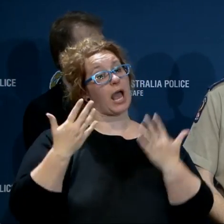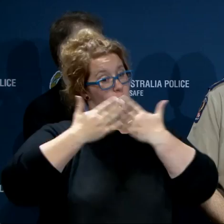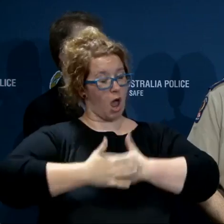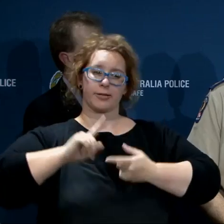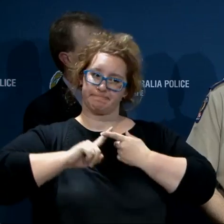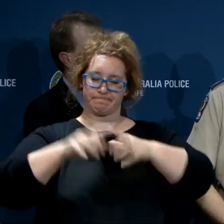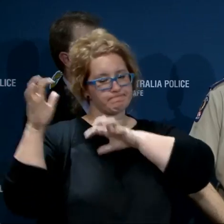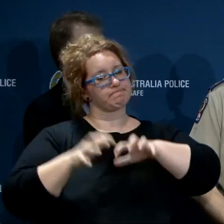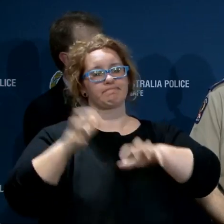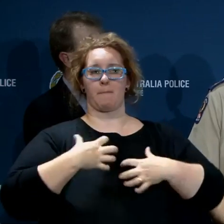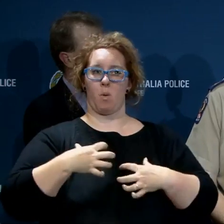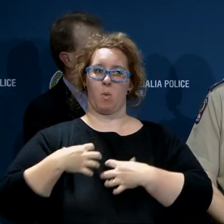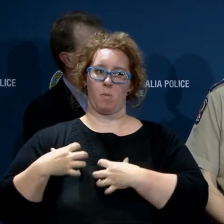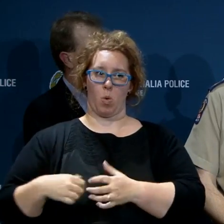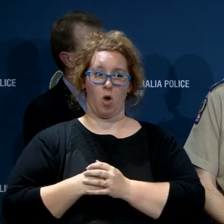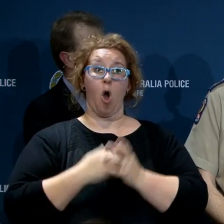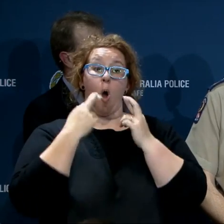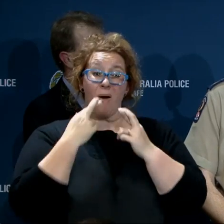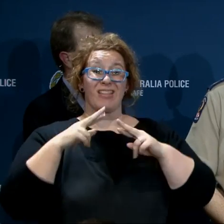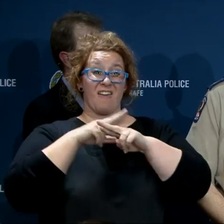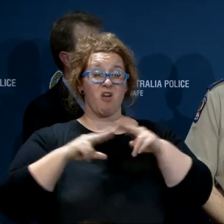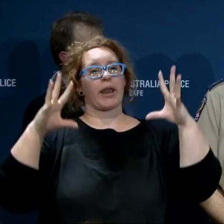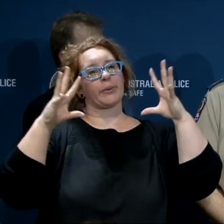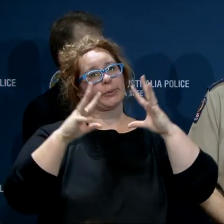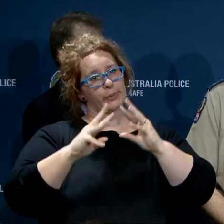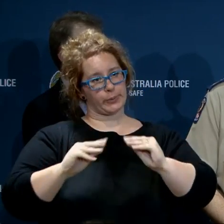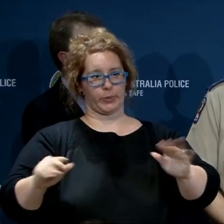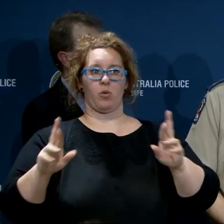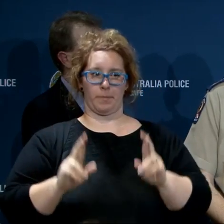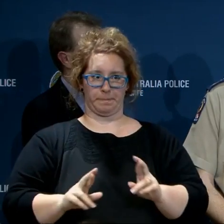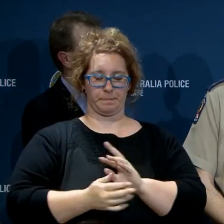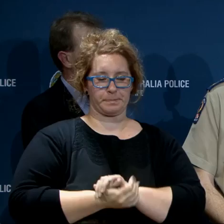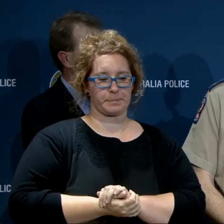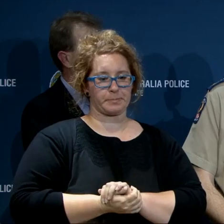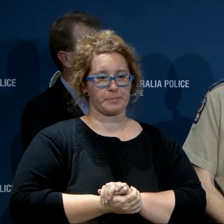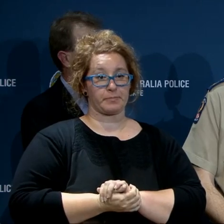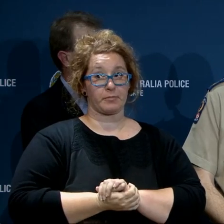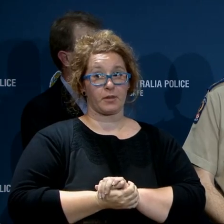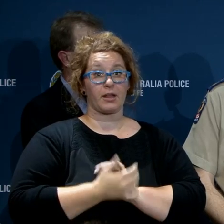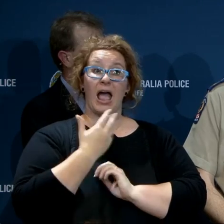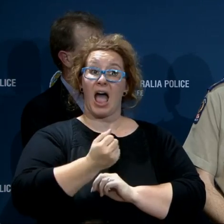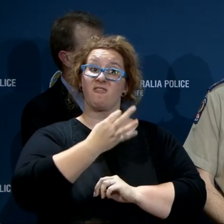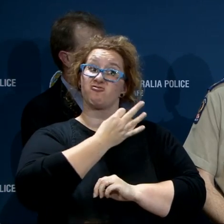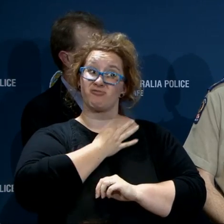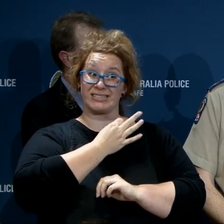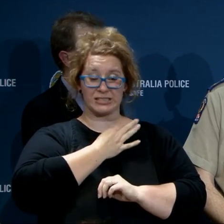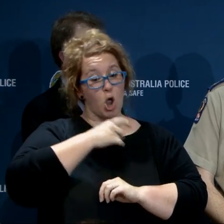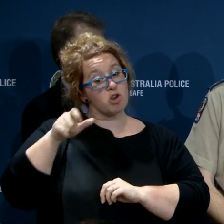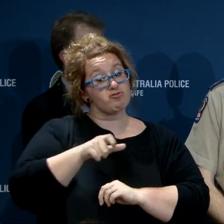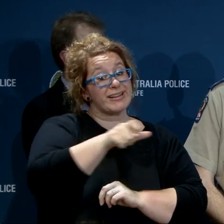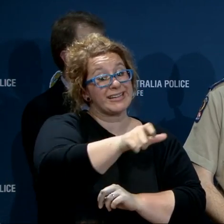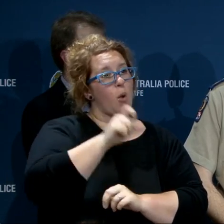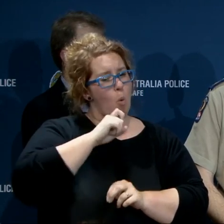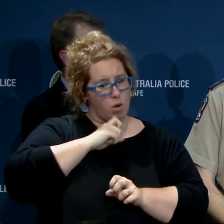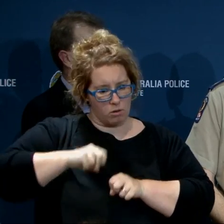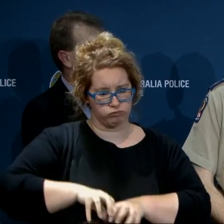as they abate hopefully through into Friday. So there is a strong risk of rapid creek rises and the